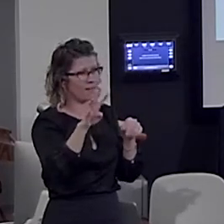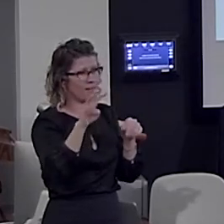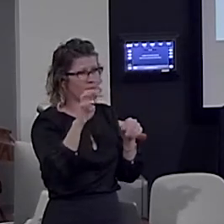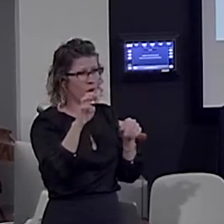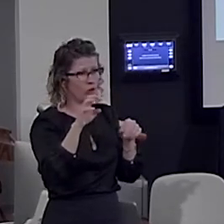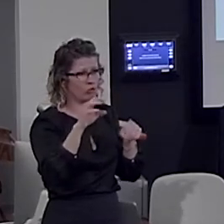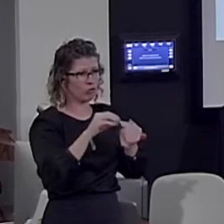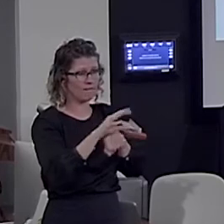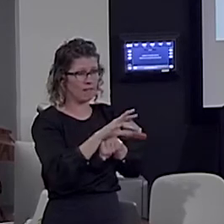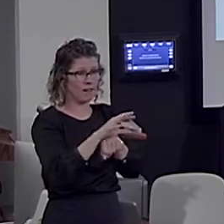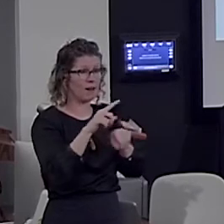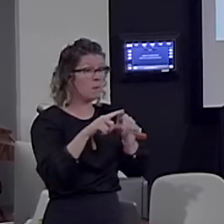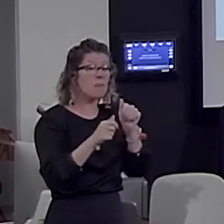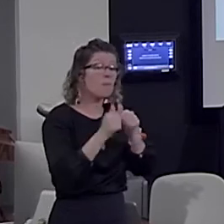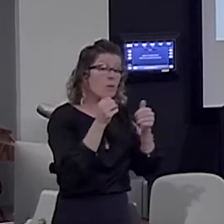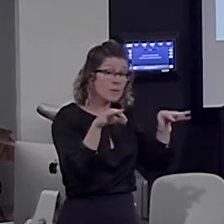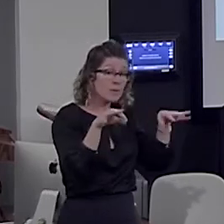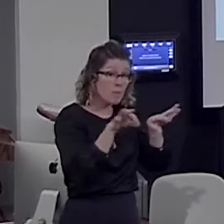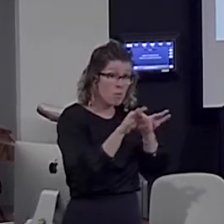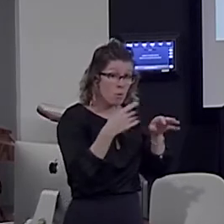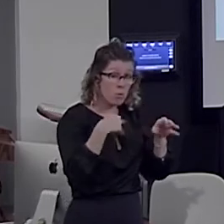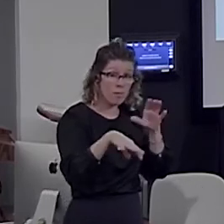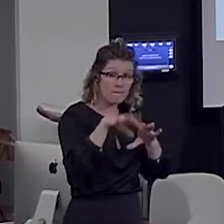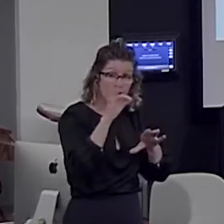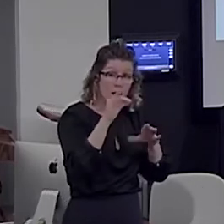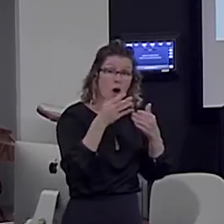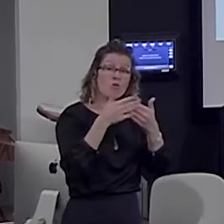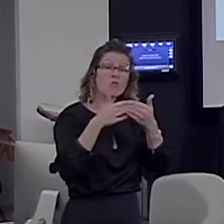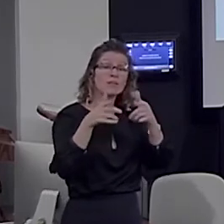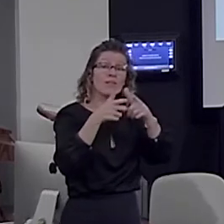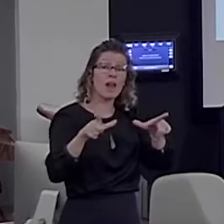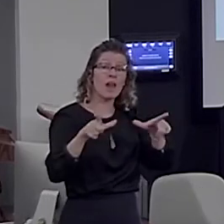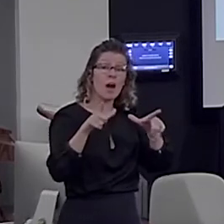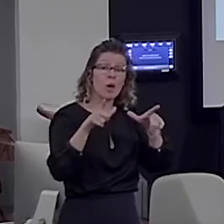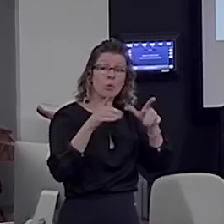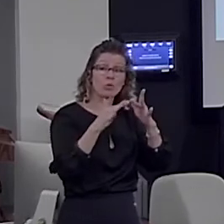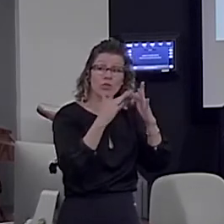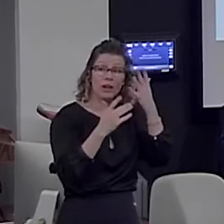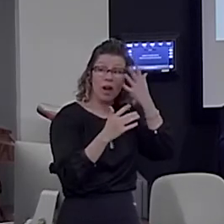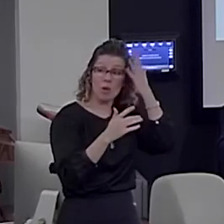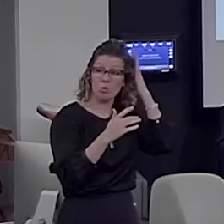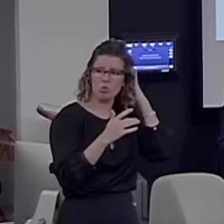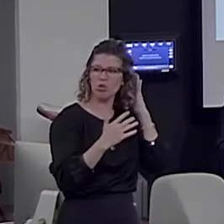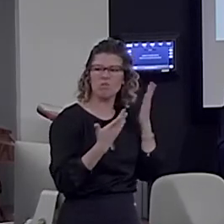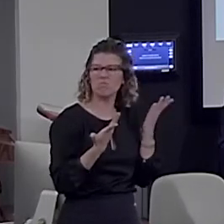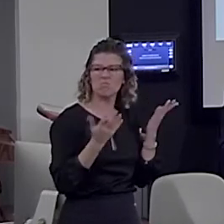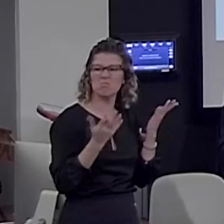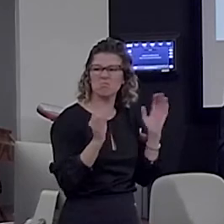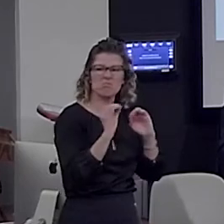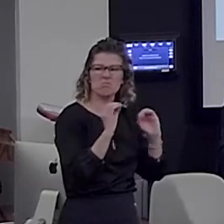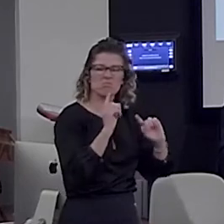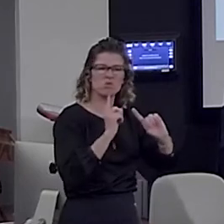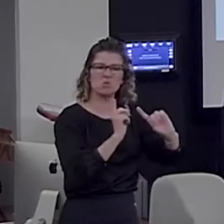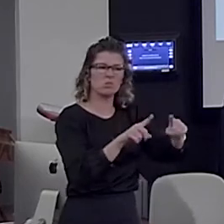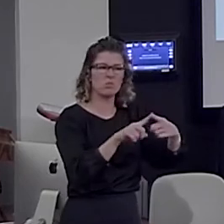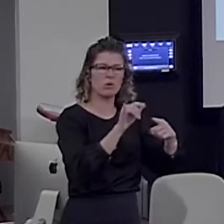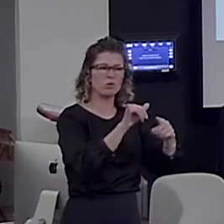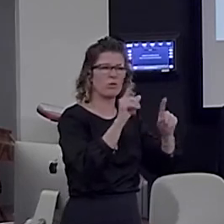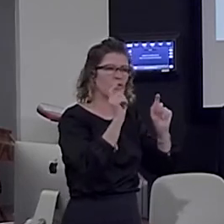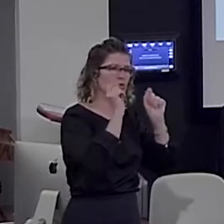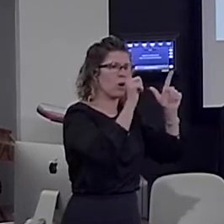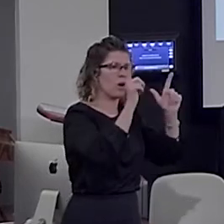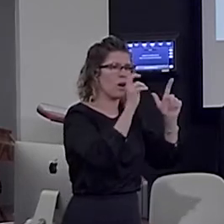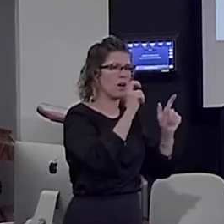important finding is that the rest of the language network does not respond to this sort of surprisal or entropy.